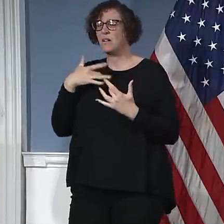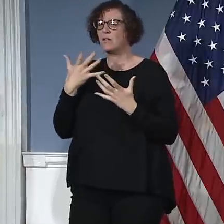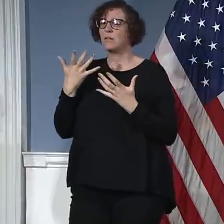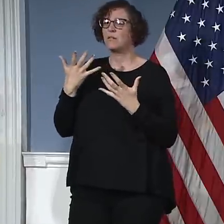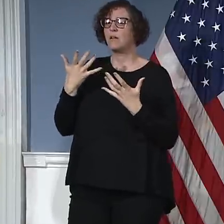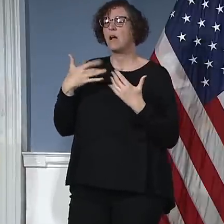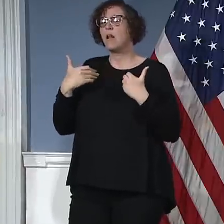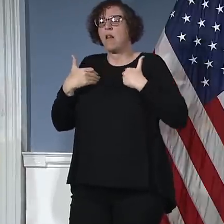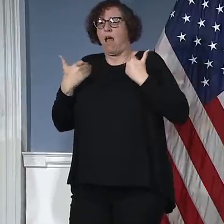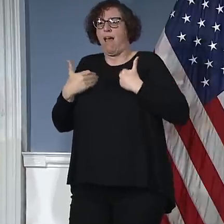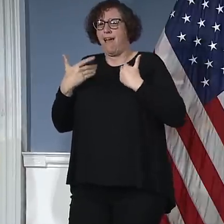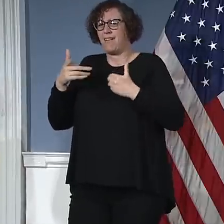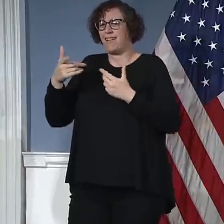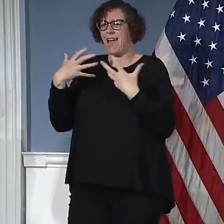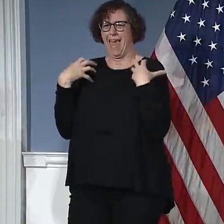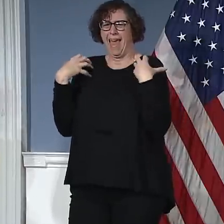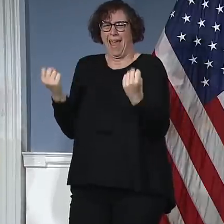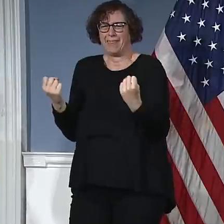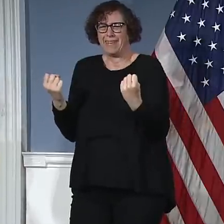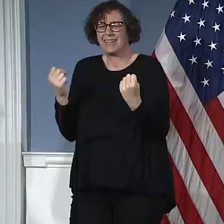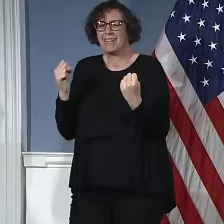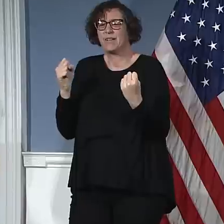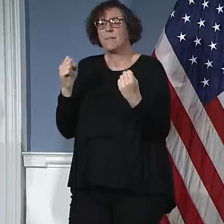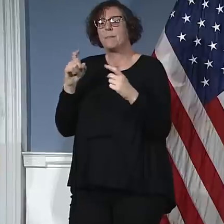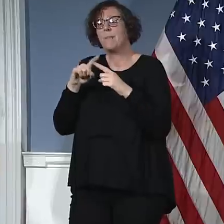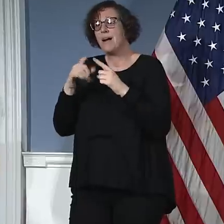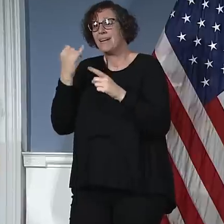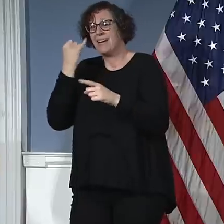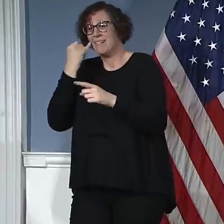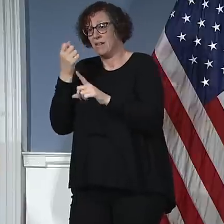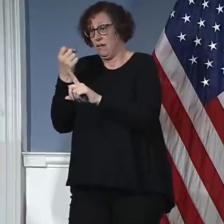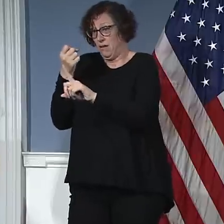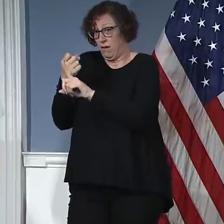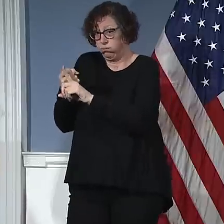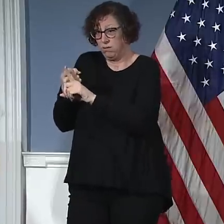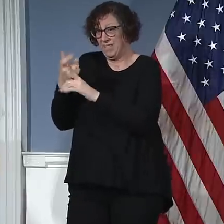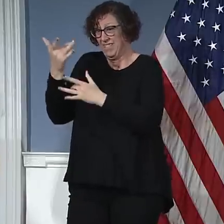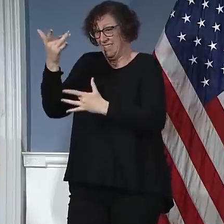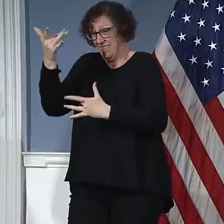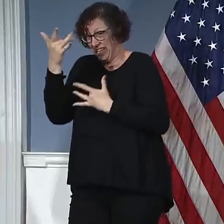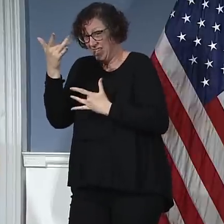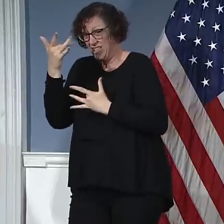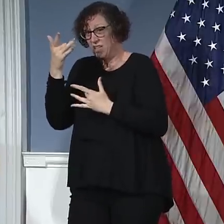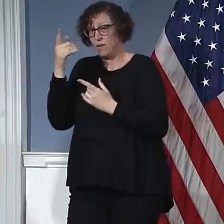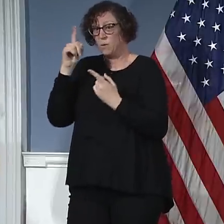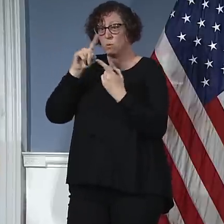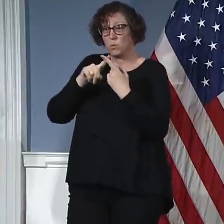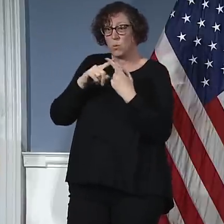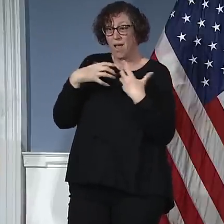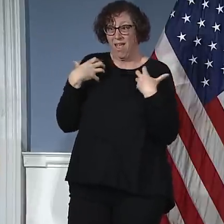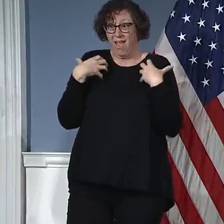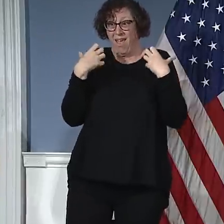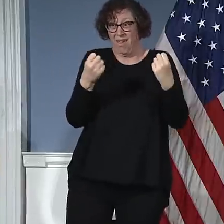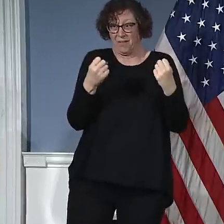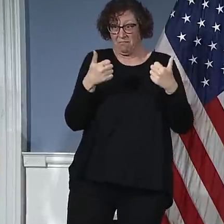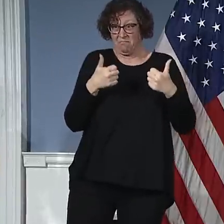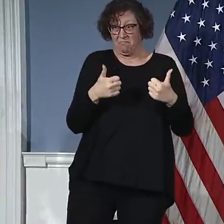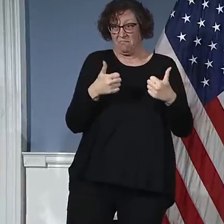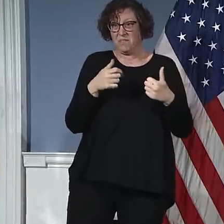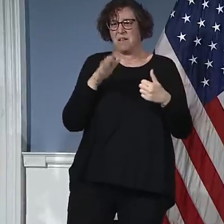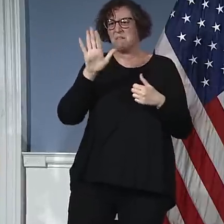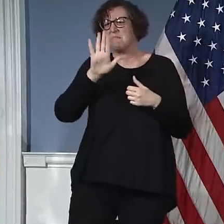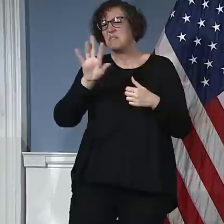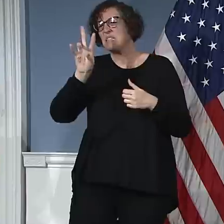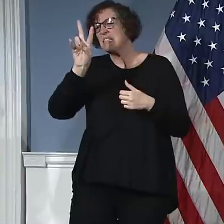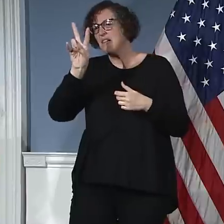from the time to get symptoms to the time they're clear to go back to work is essentially seven to 10 days. So I know Commissioner